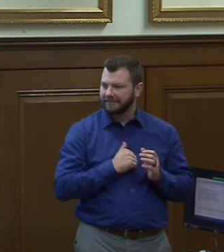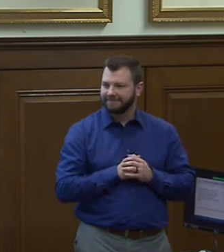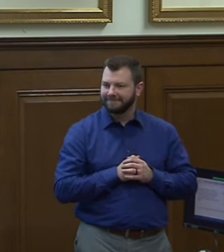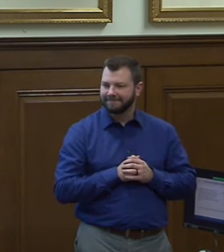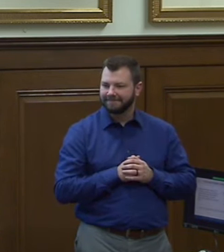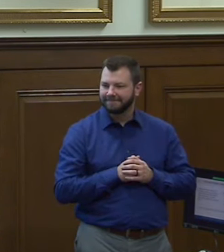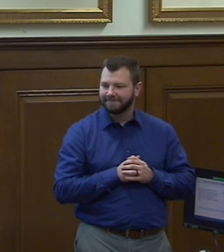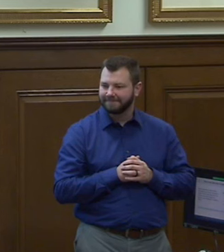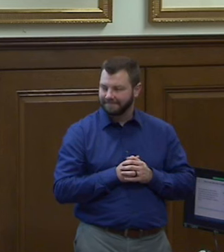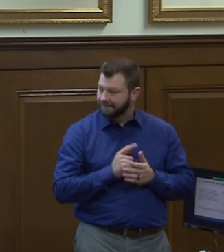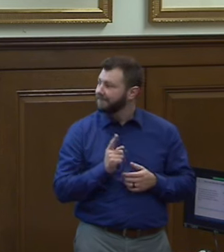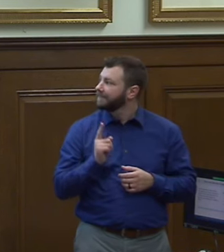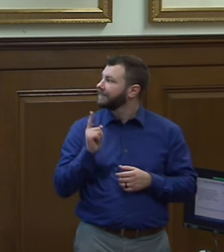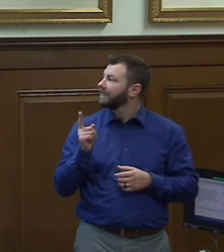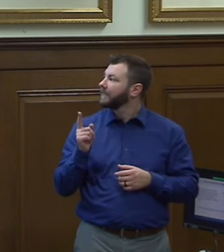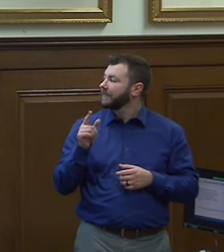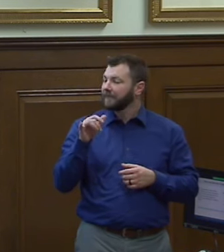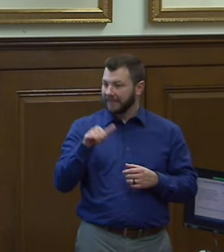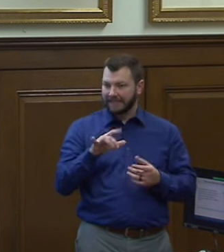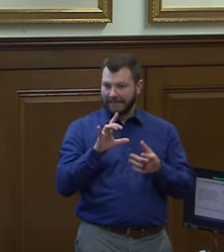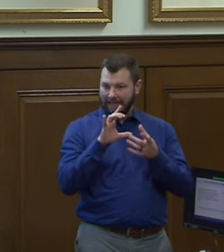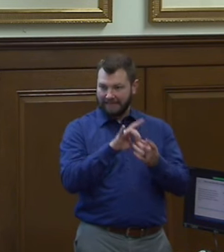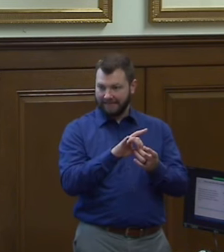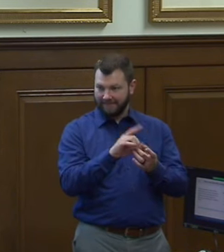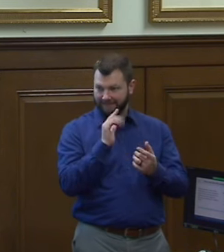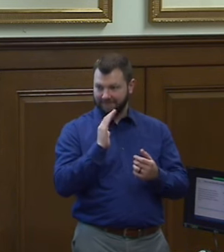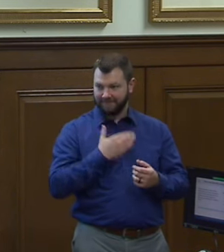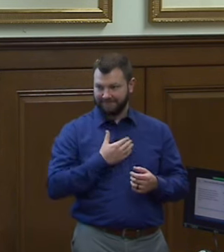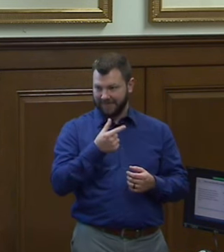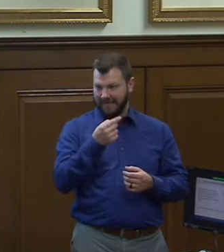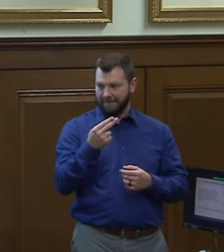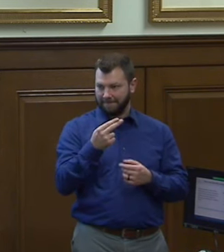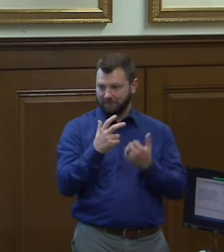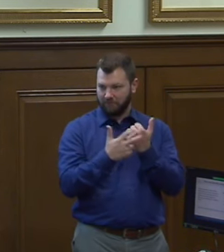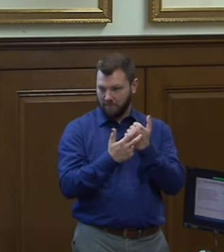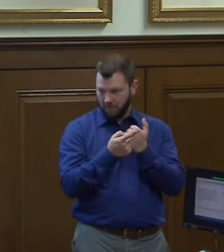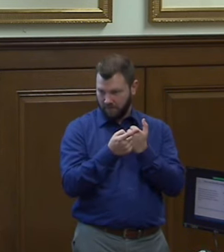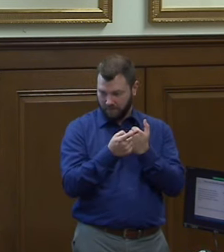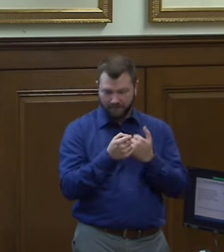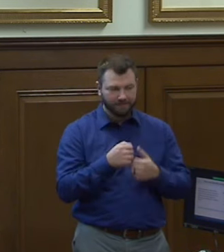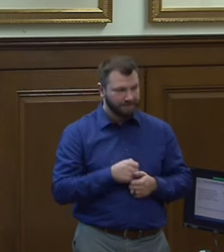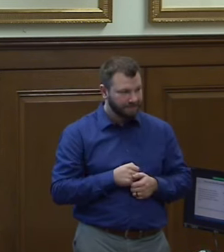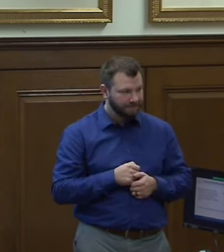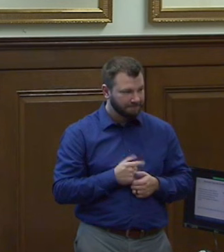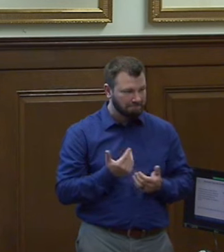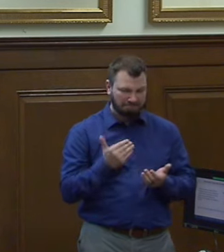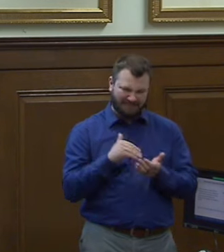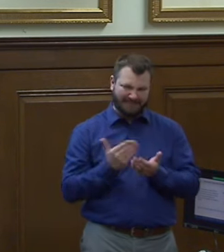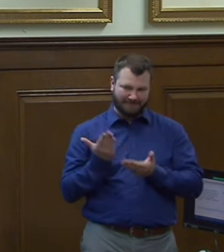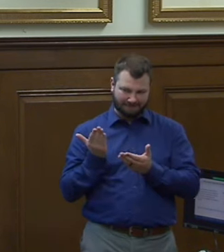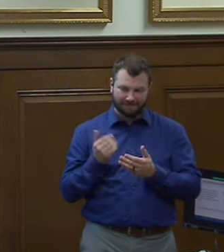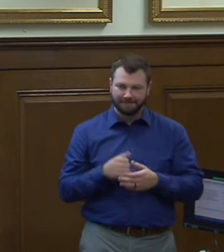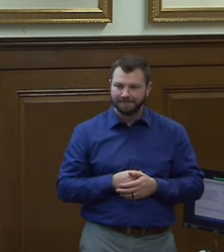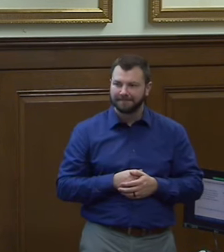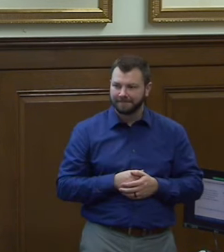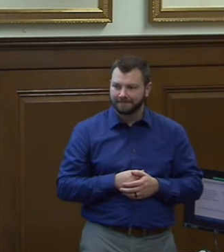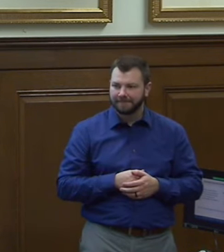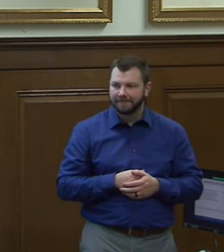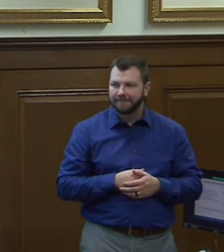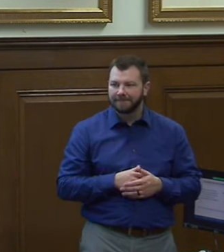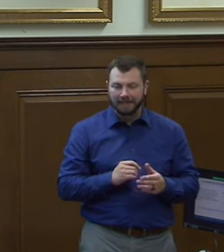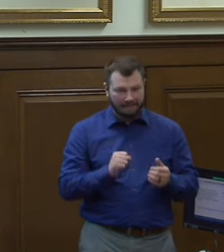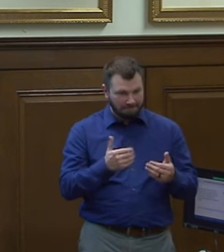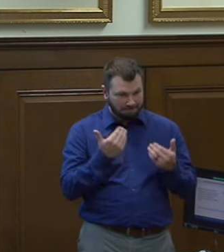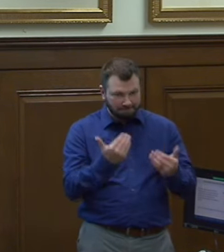so there is uh the link for our github repo again um and please don't